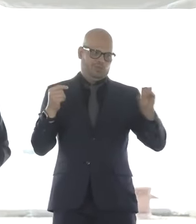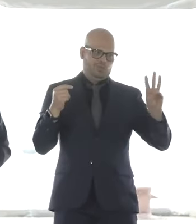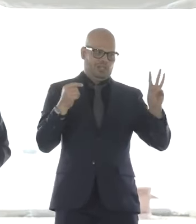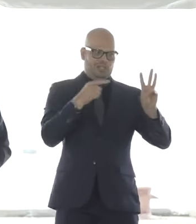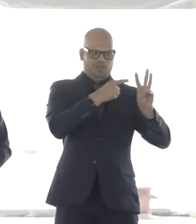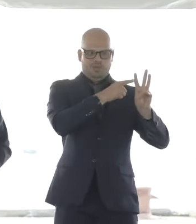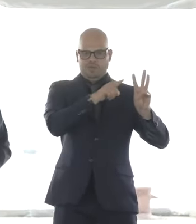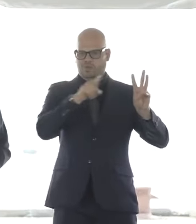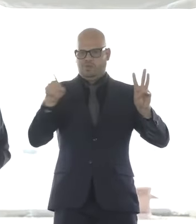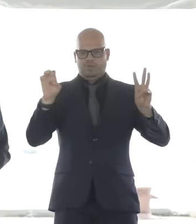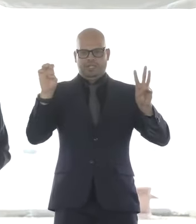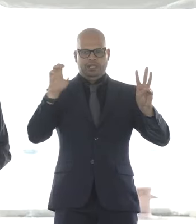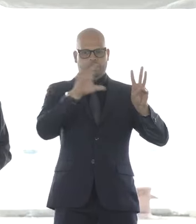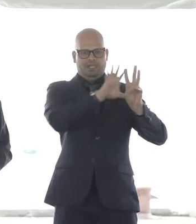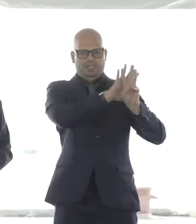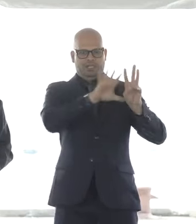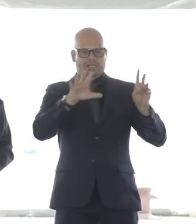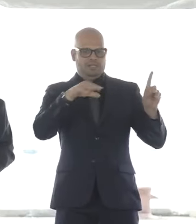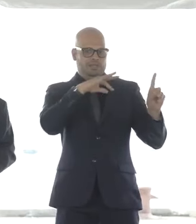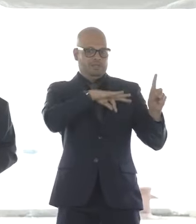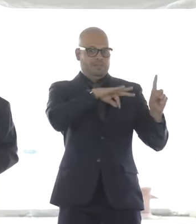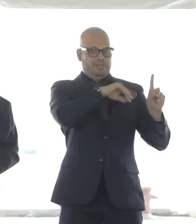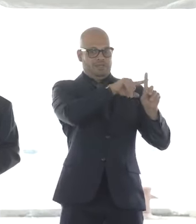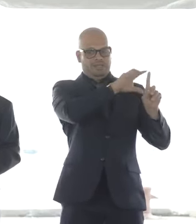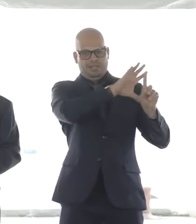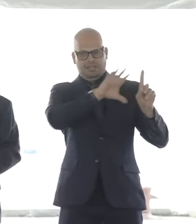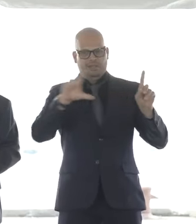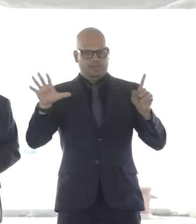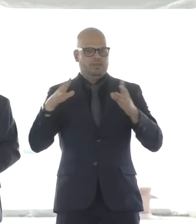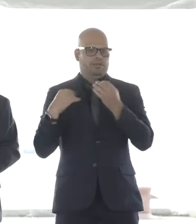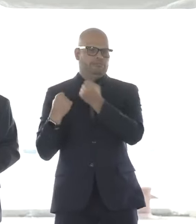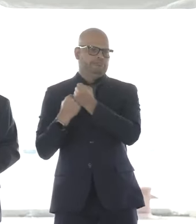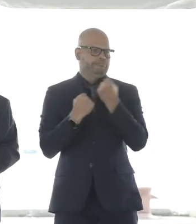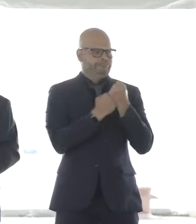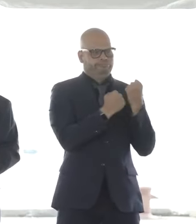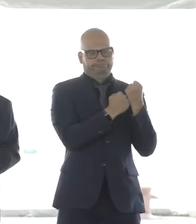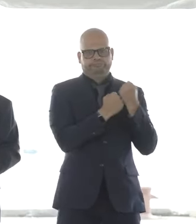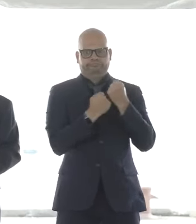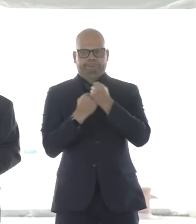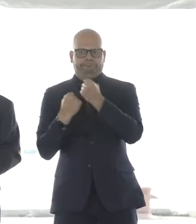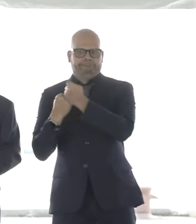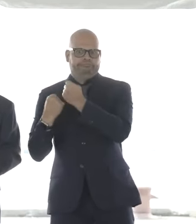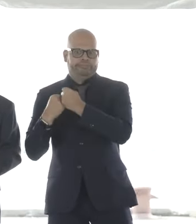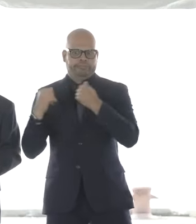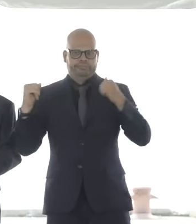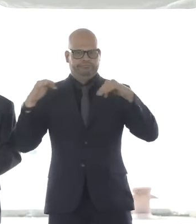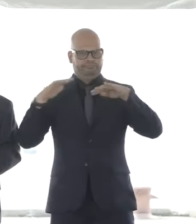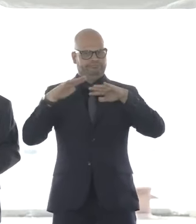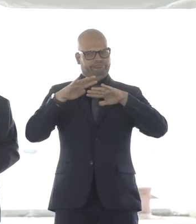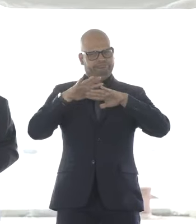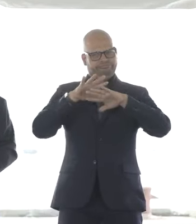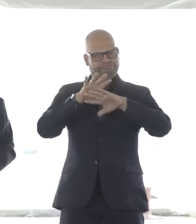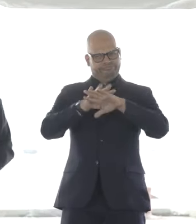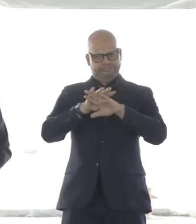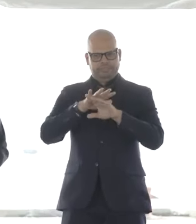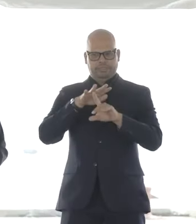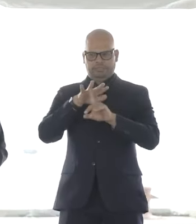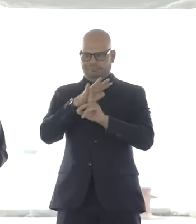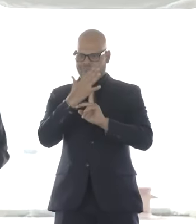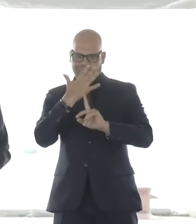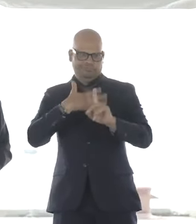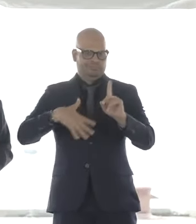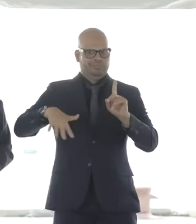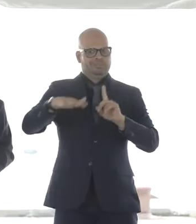in this environmental justice community that can truly prosper from it. Really, it's a continuation of Salem's story.